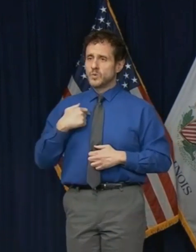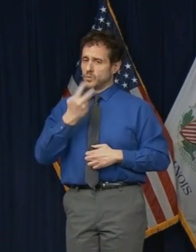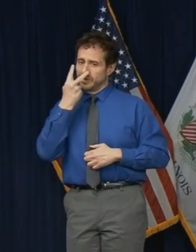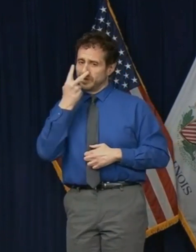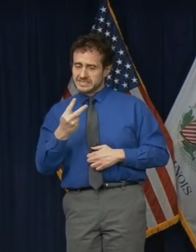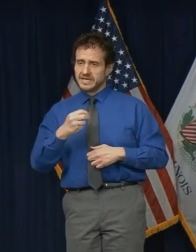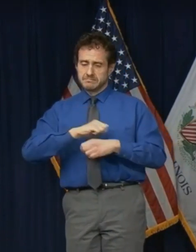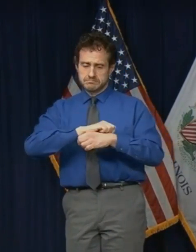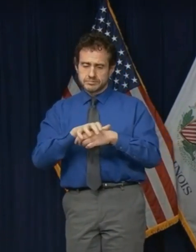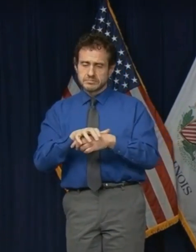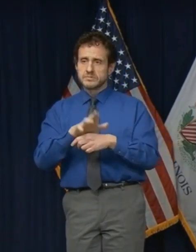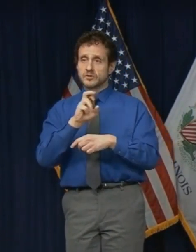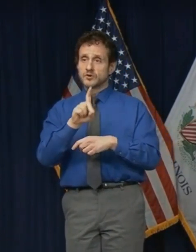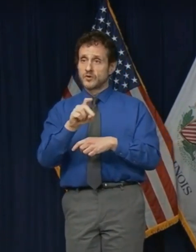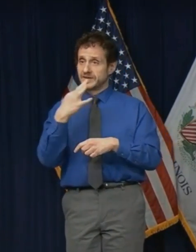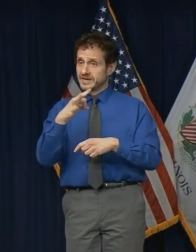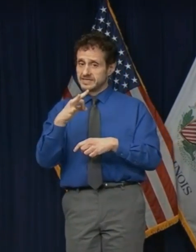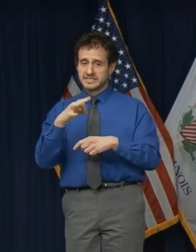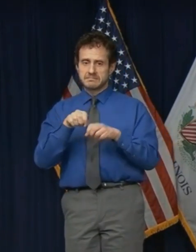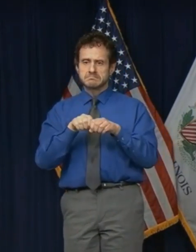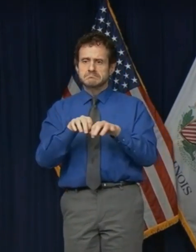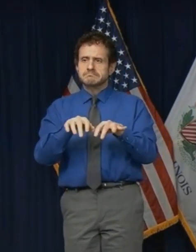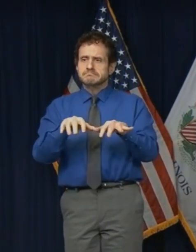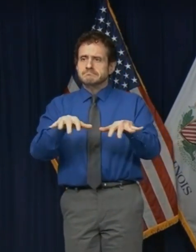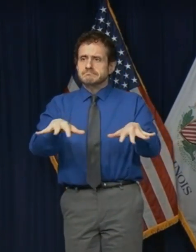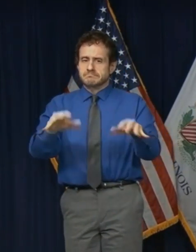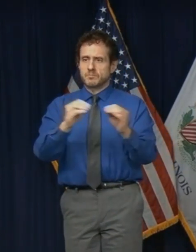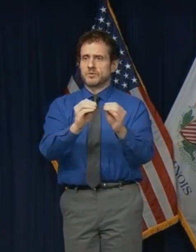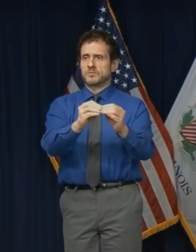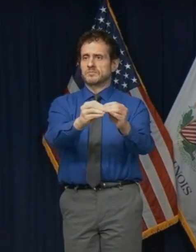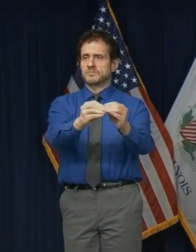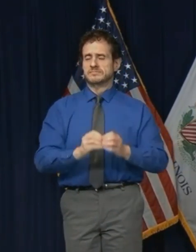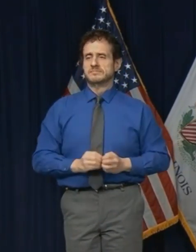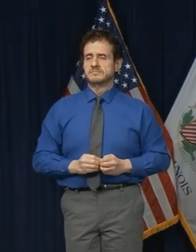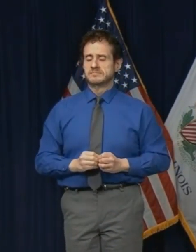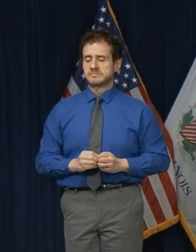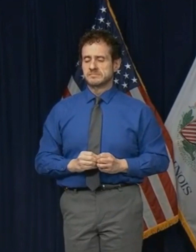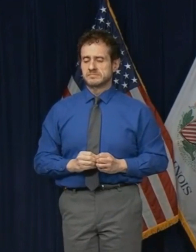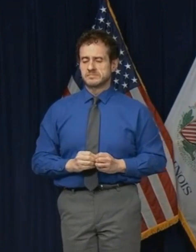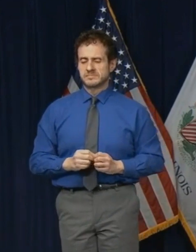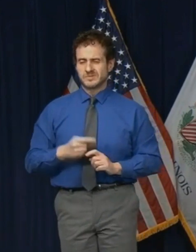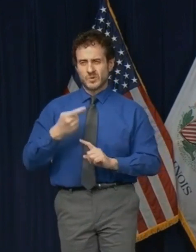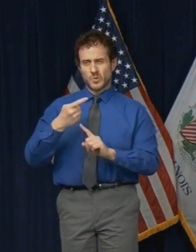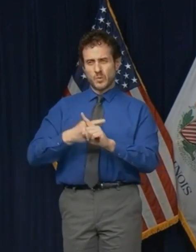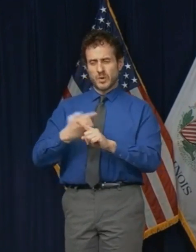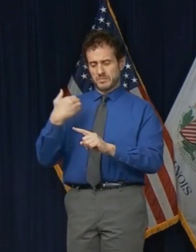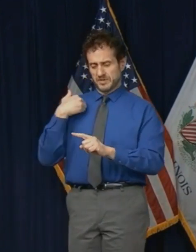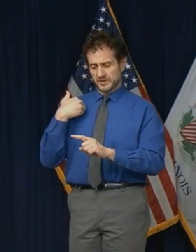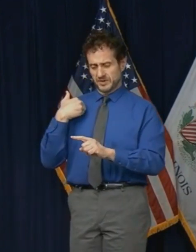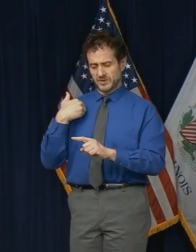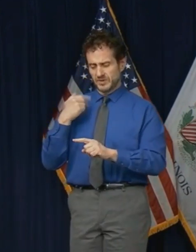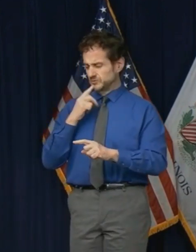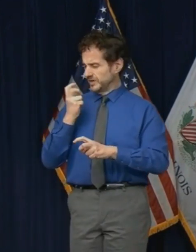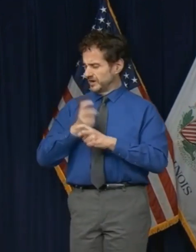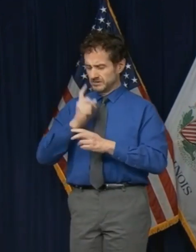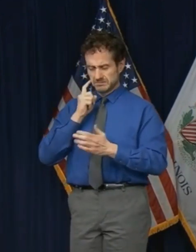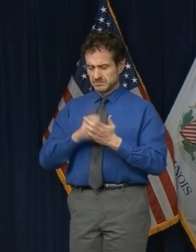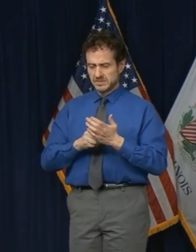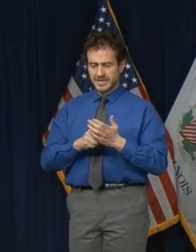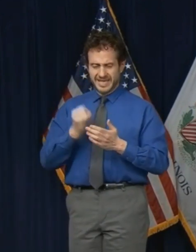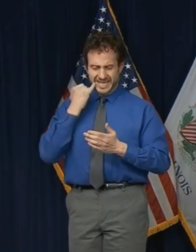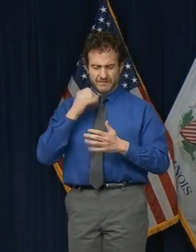presence in our communities has evolved. Less than a month ago, it was hard for everyone to see how important early action